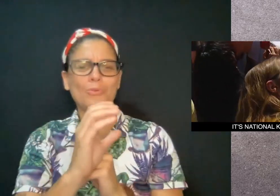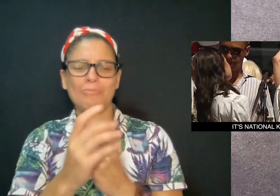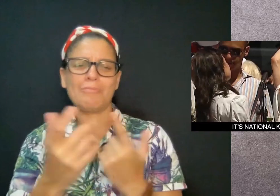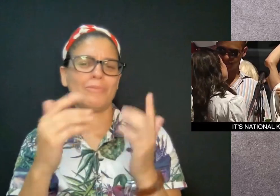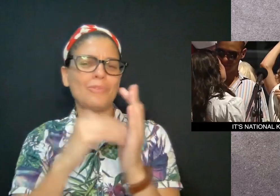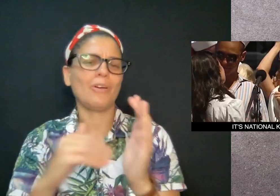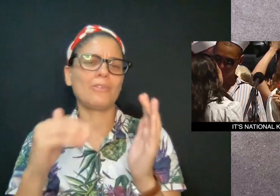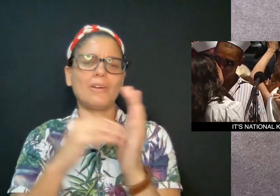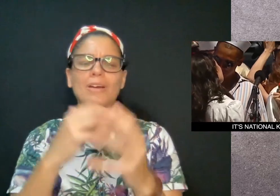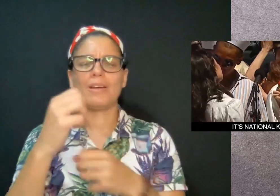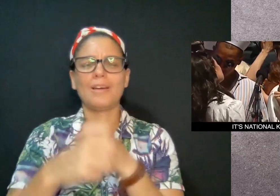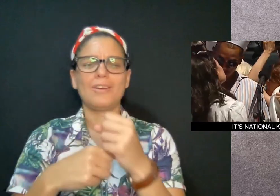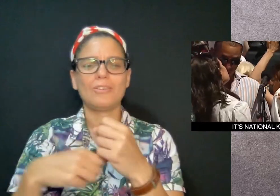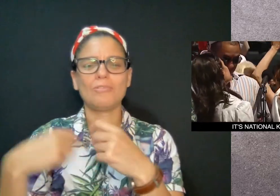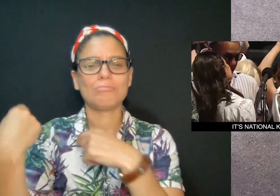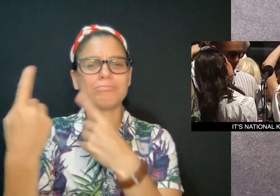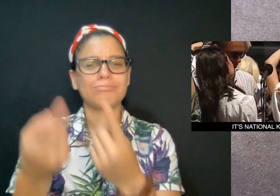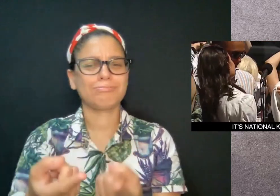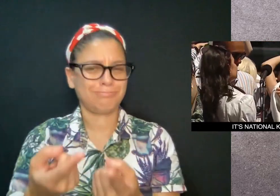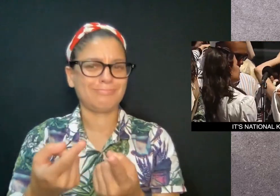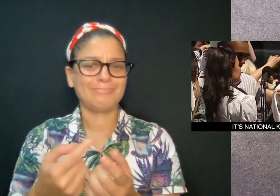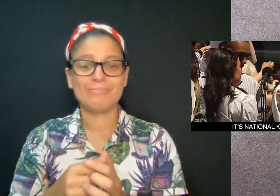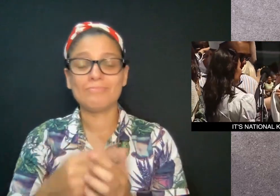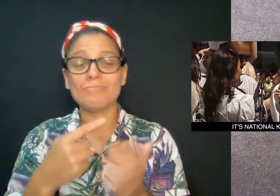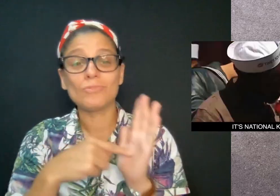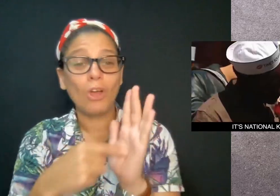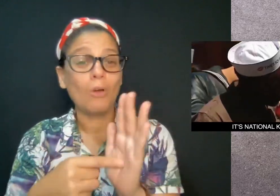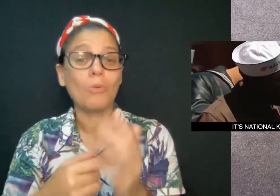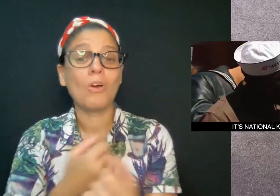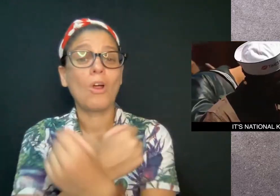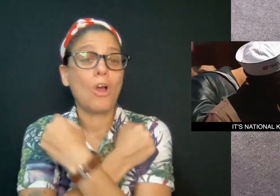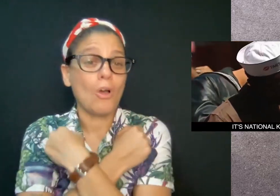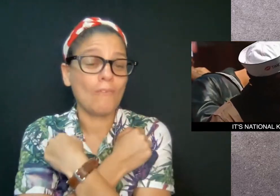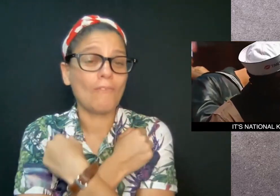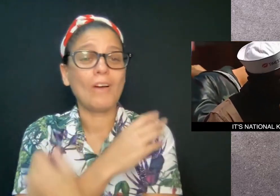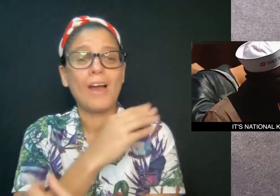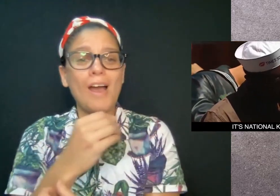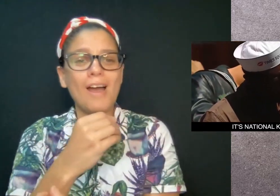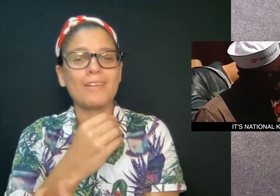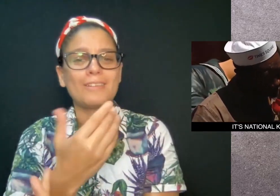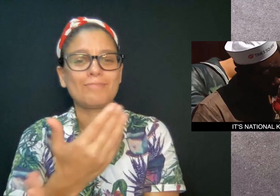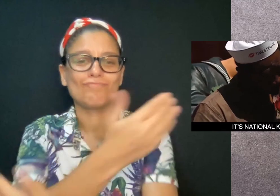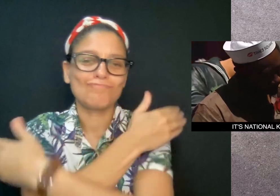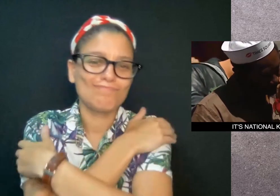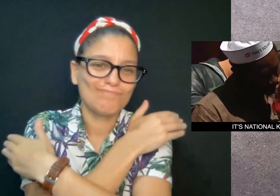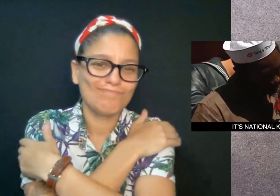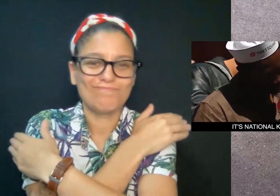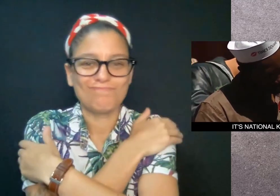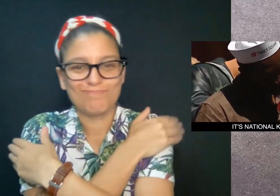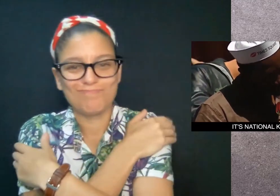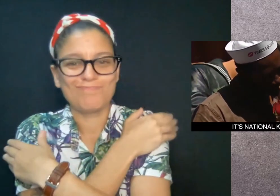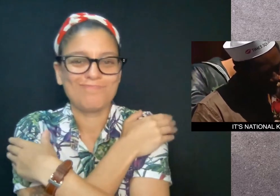Kissing has been part of our culture for thousands of years to show love and affection.